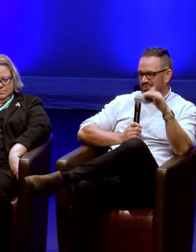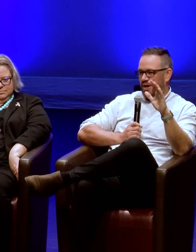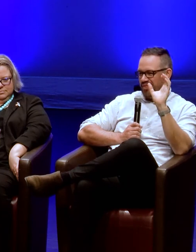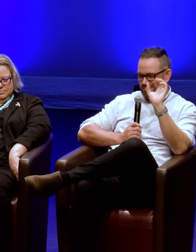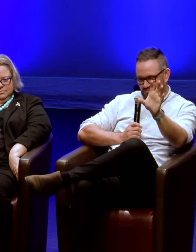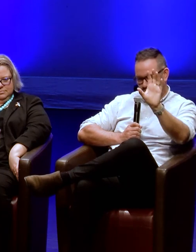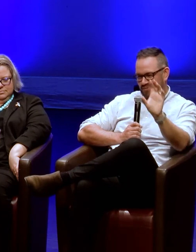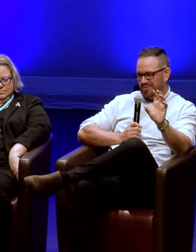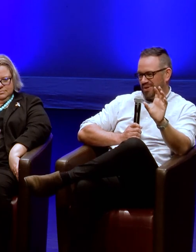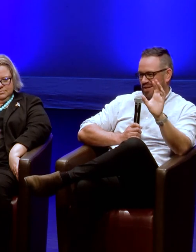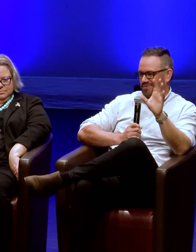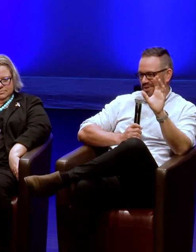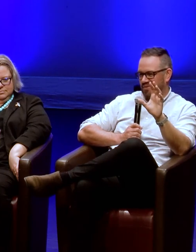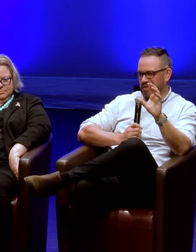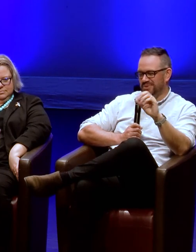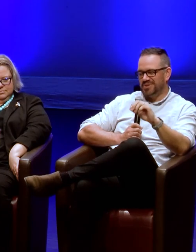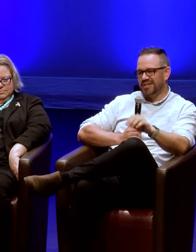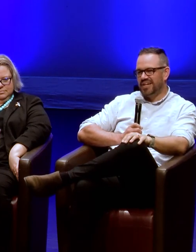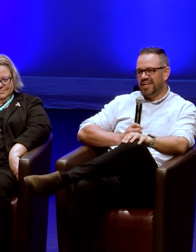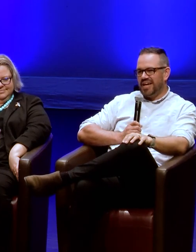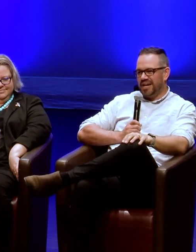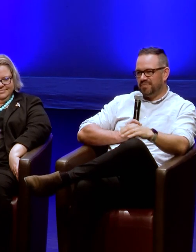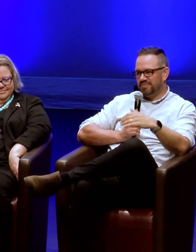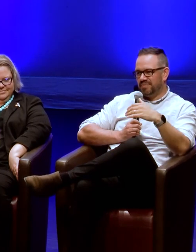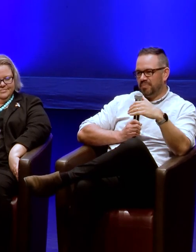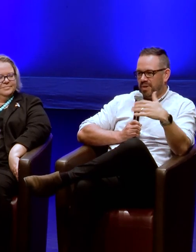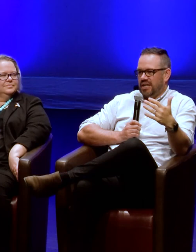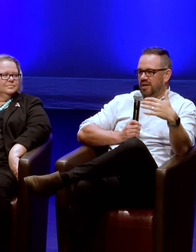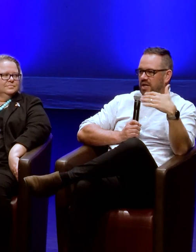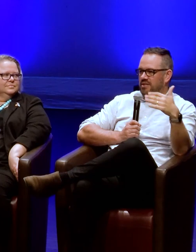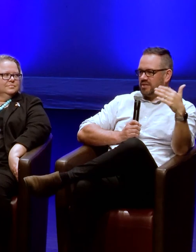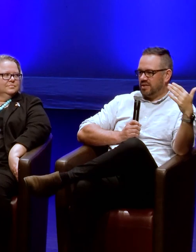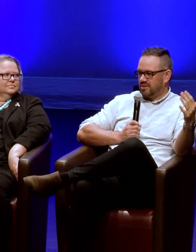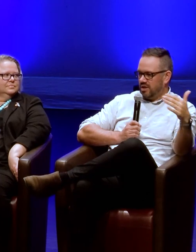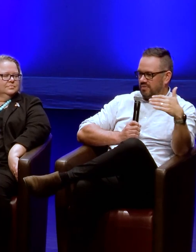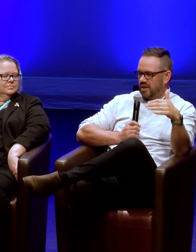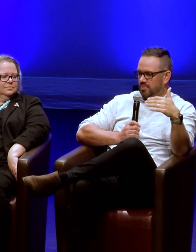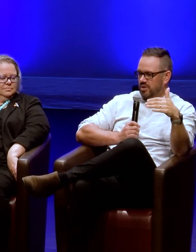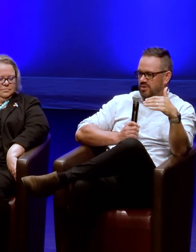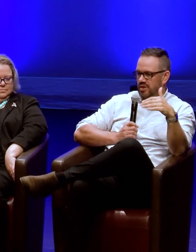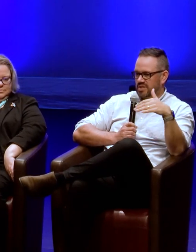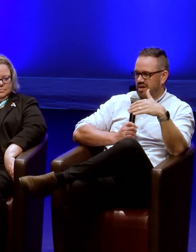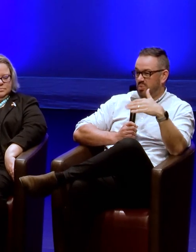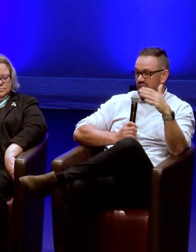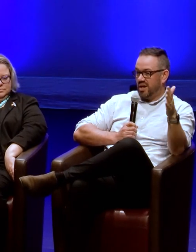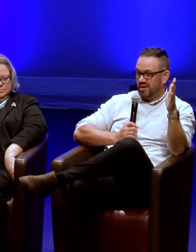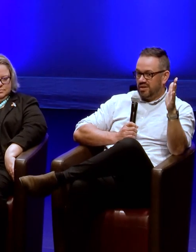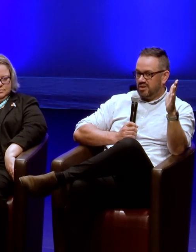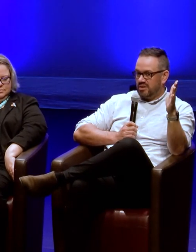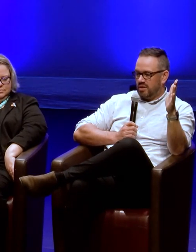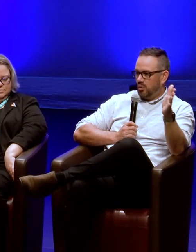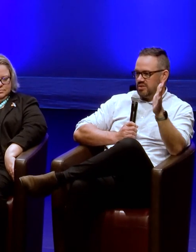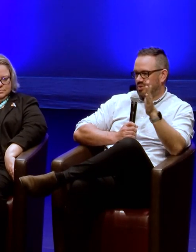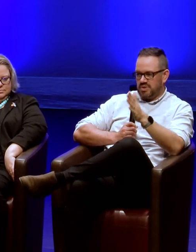dad who's right in the perfect wheelhouse for being a Facebook user. But, yeah, it's kind of the approach that you have to have where